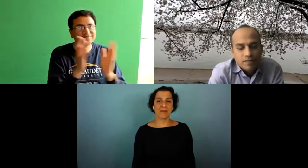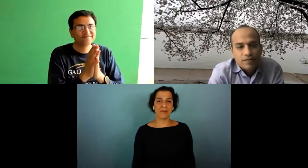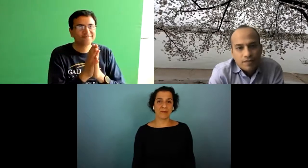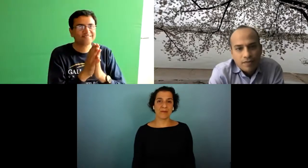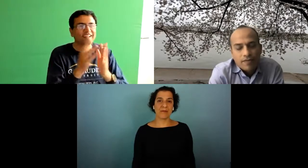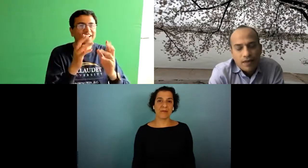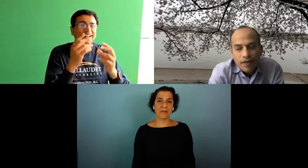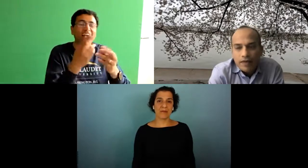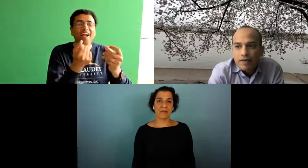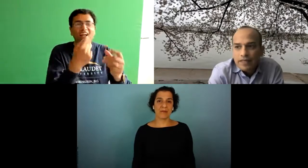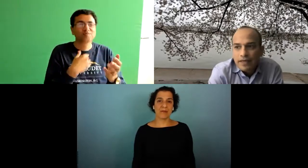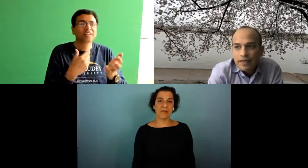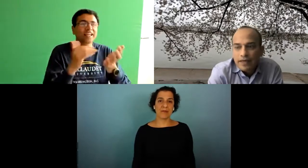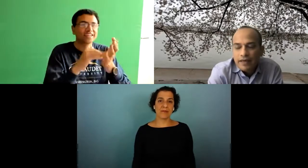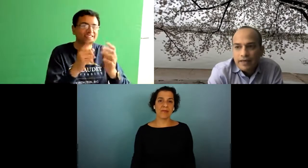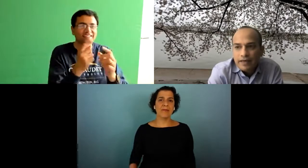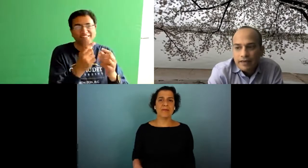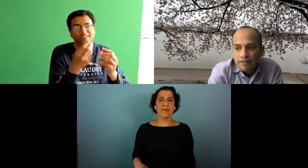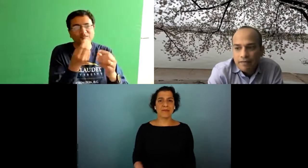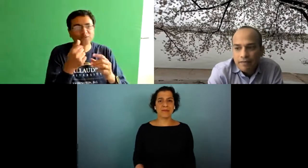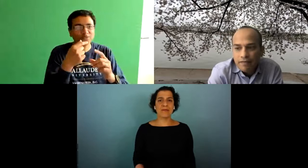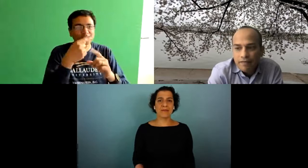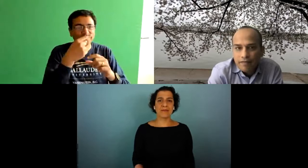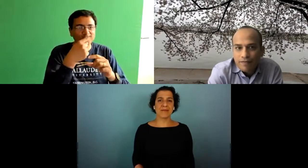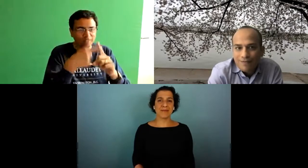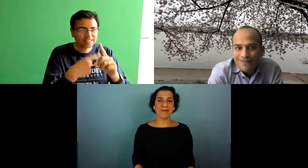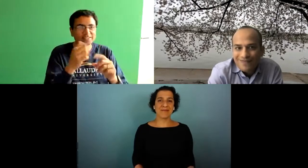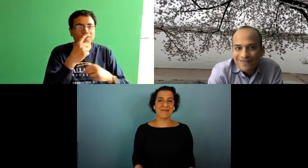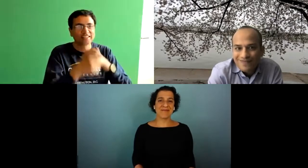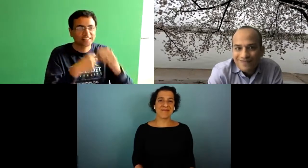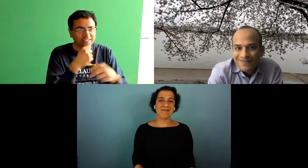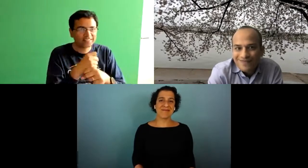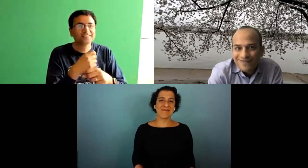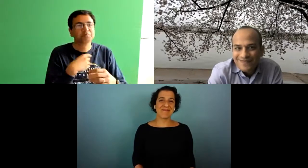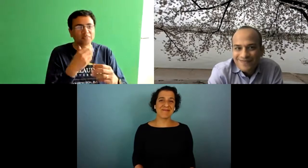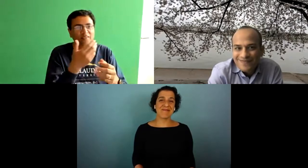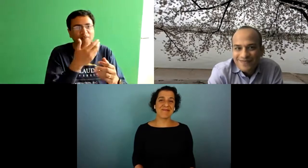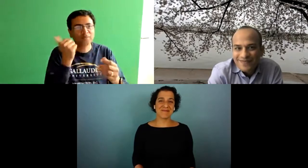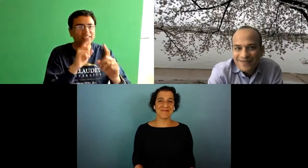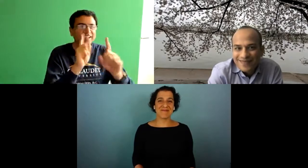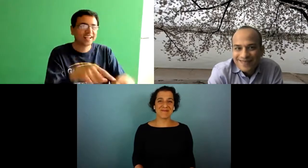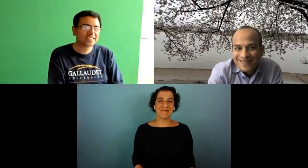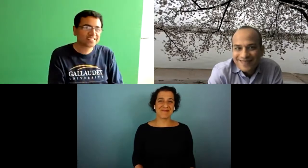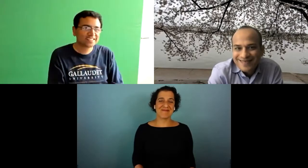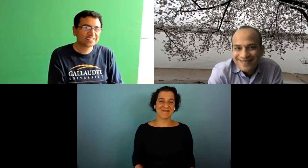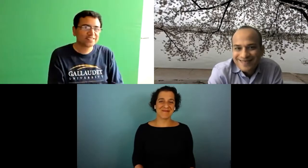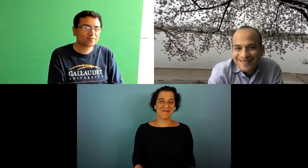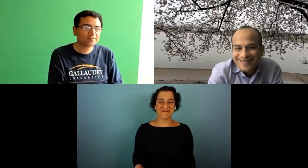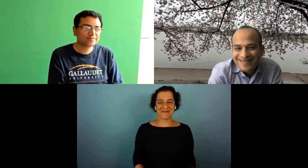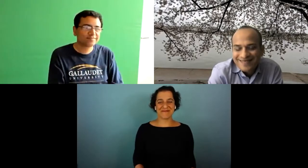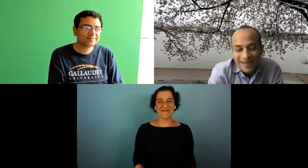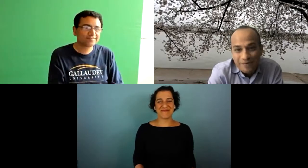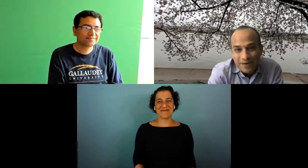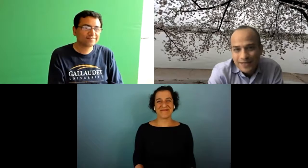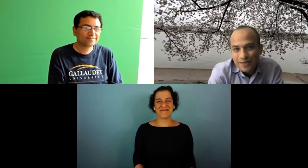yeah i mean i i think ask me again in a couple of uh months or years though and maybe i'll have a better answer